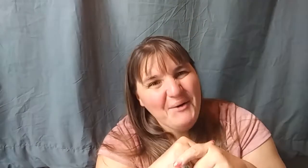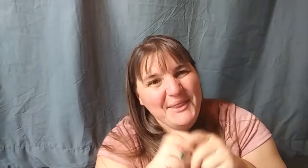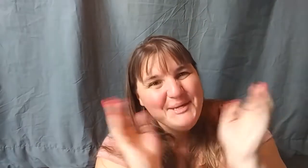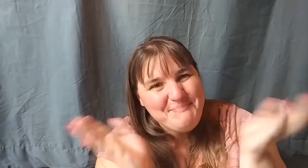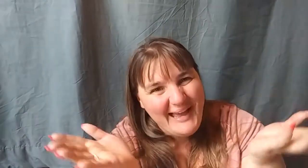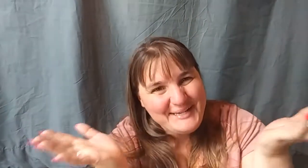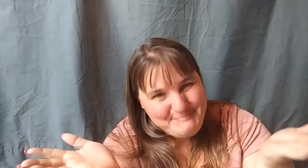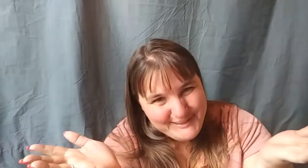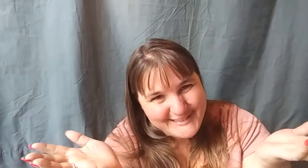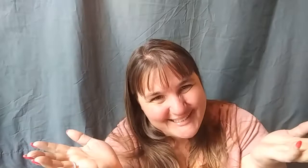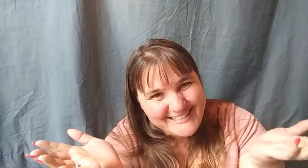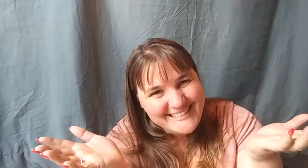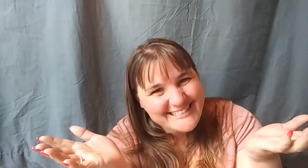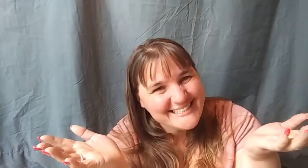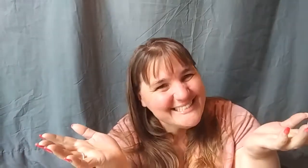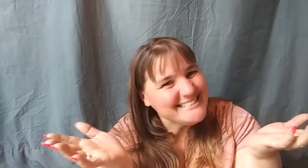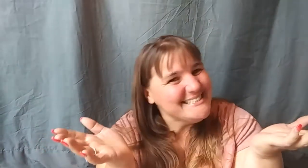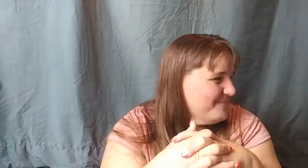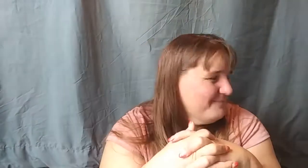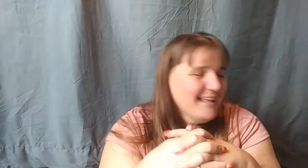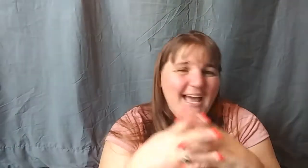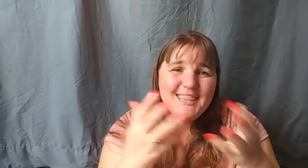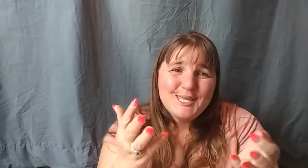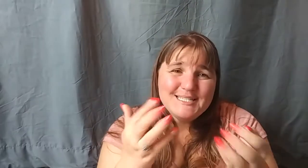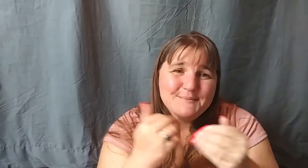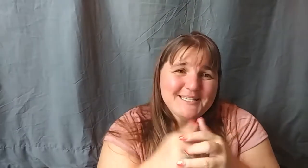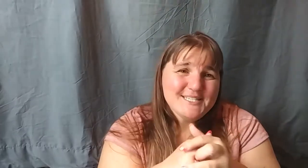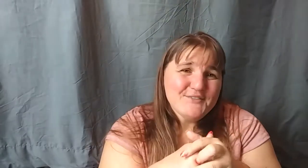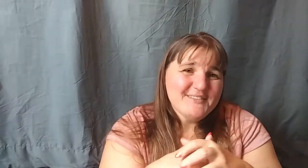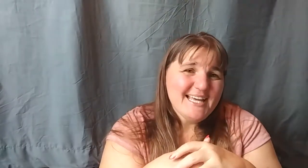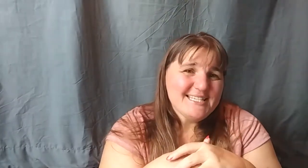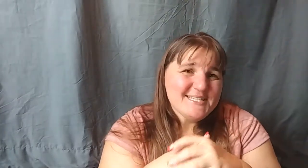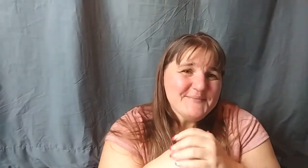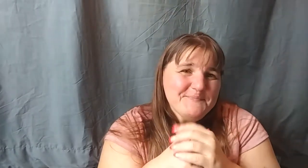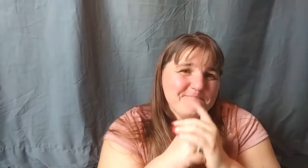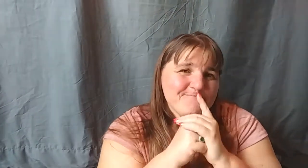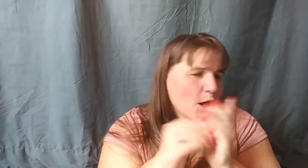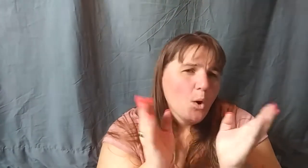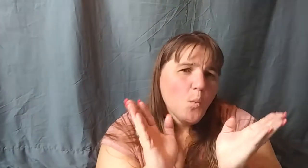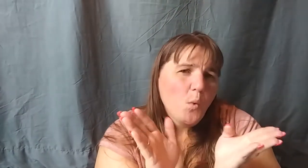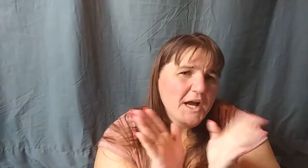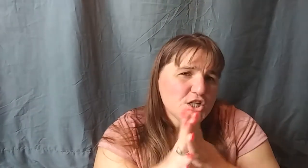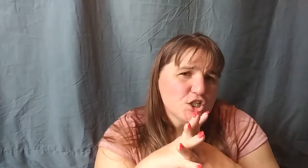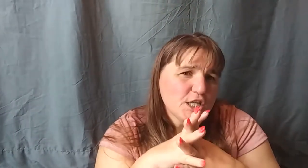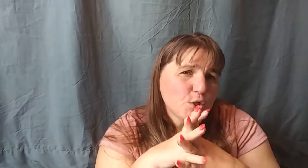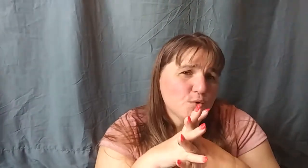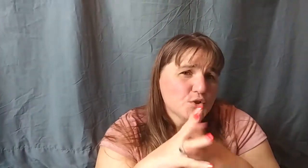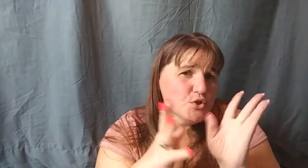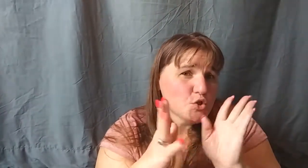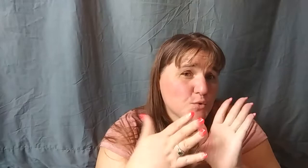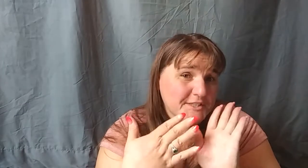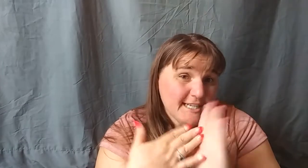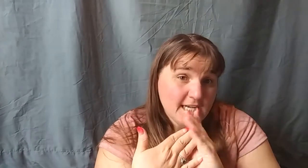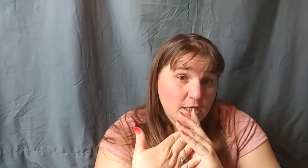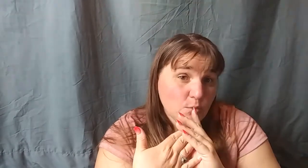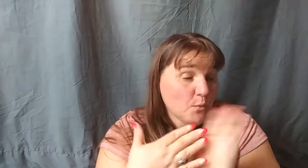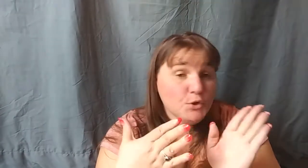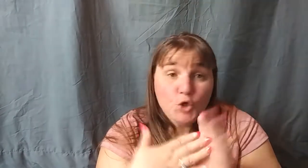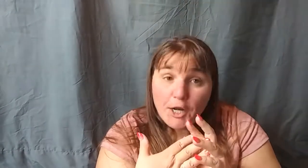back burner. I thought to myself that, why should I go to the store now when we're not going to be